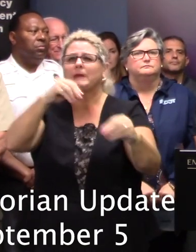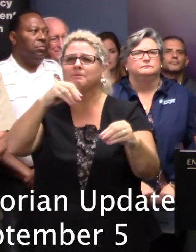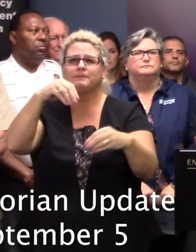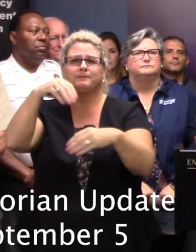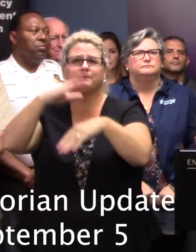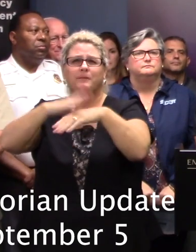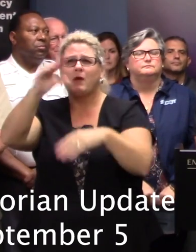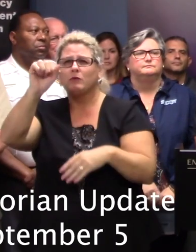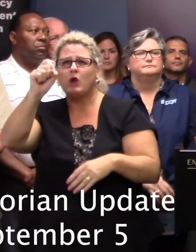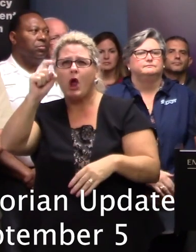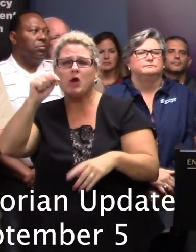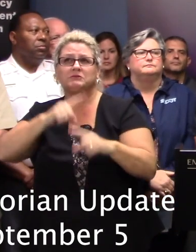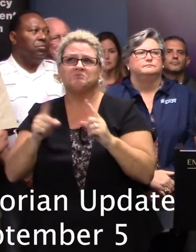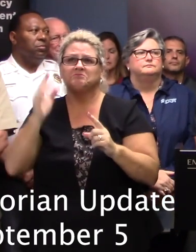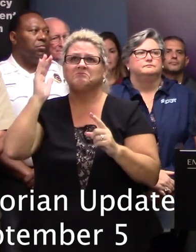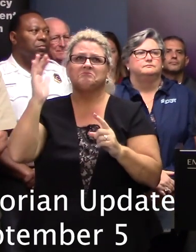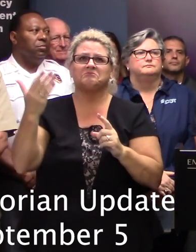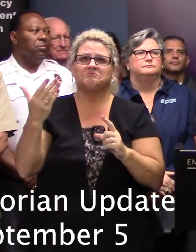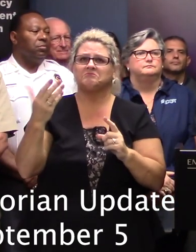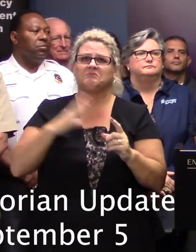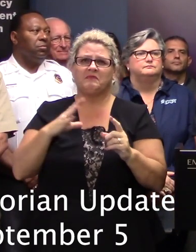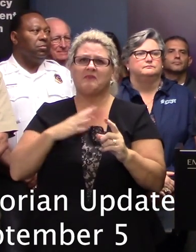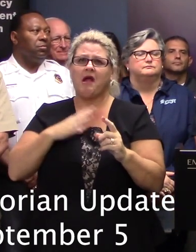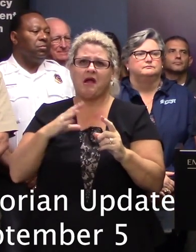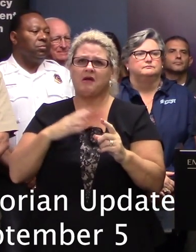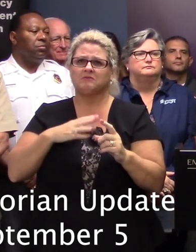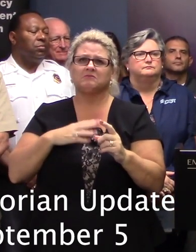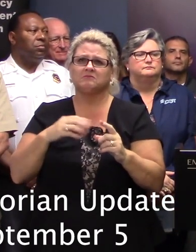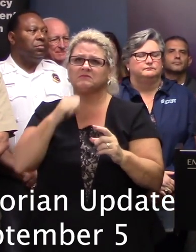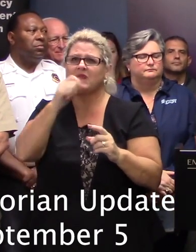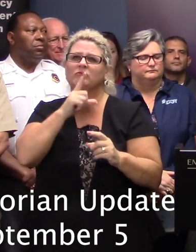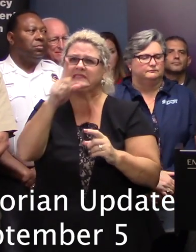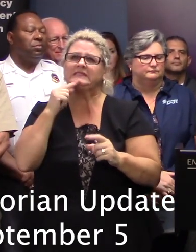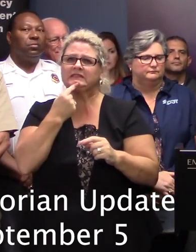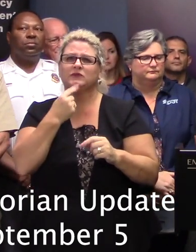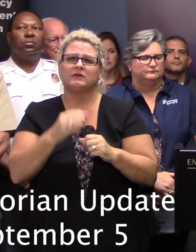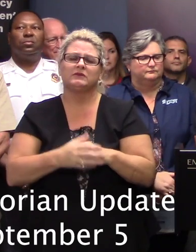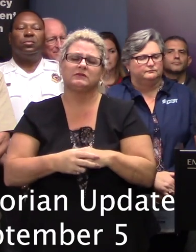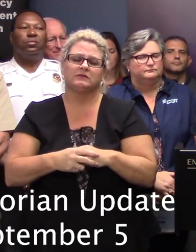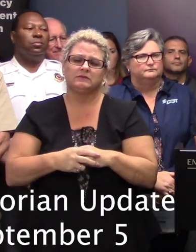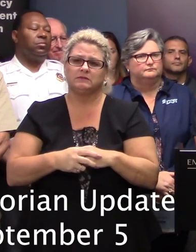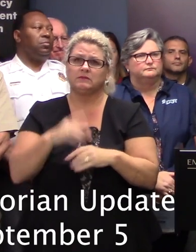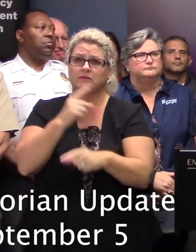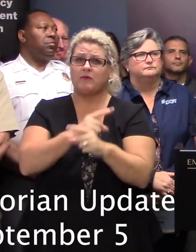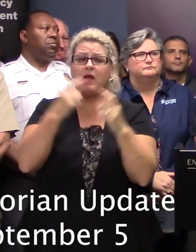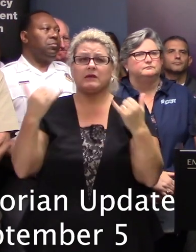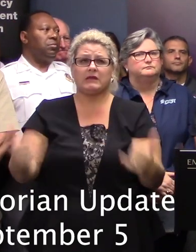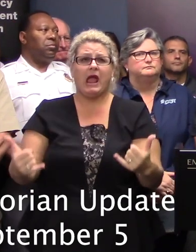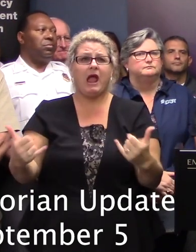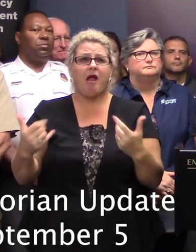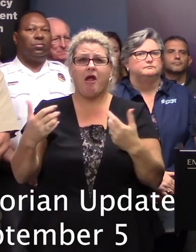but nothing that we would really qualify or classify as significant. And right now, we have no